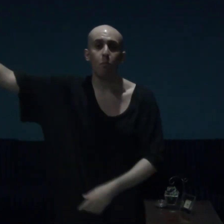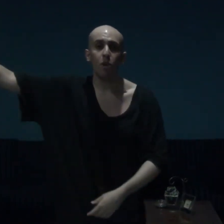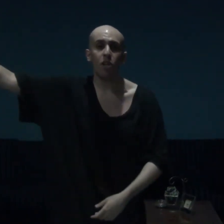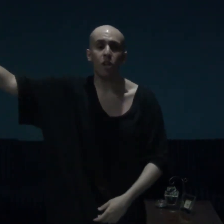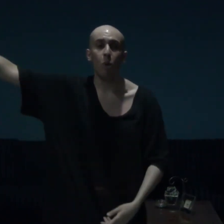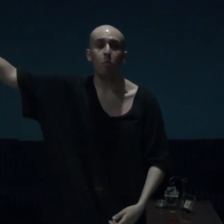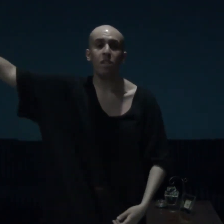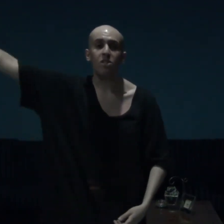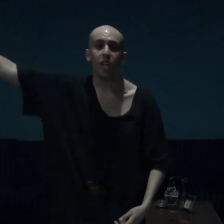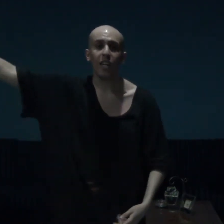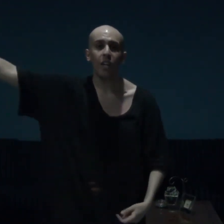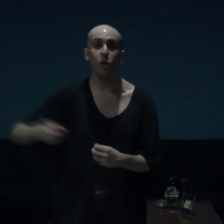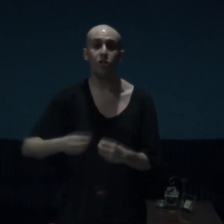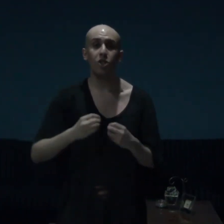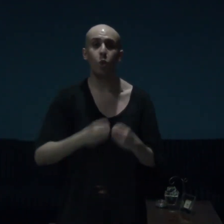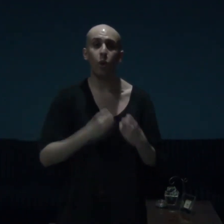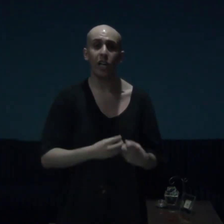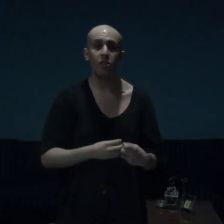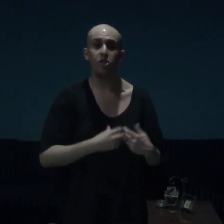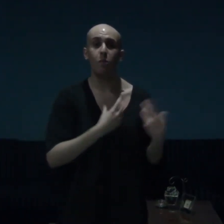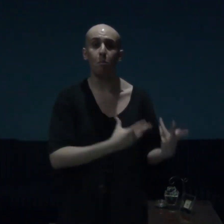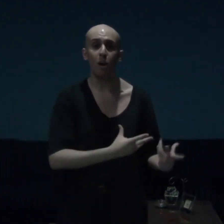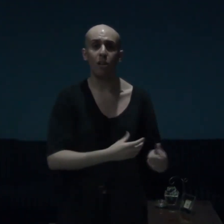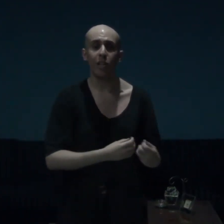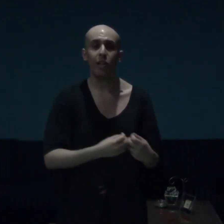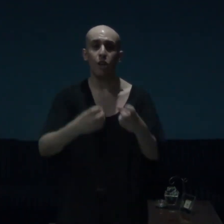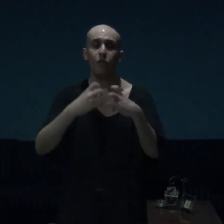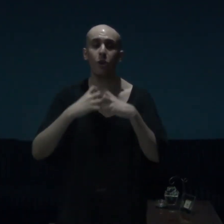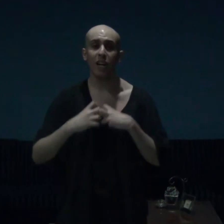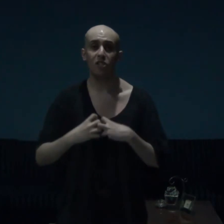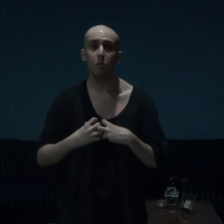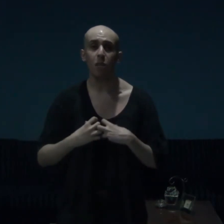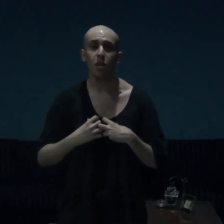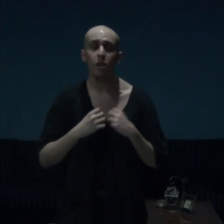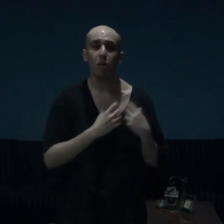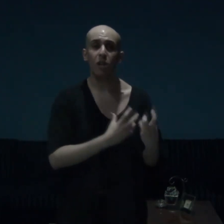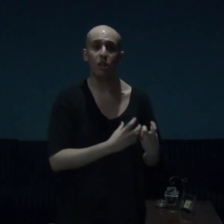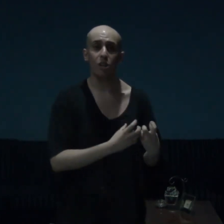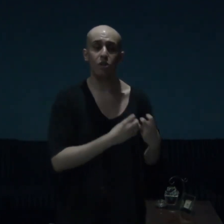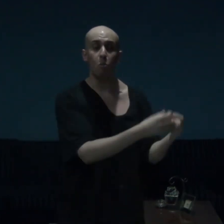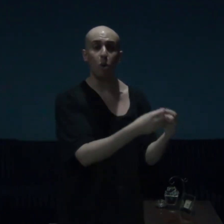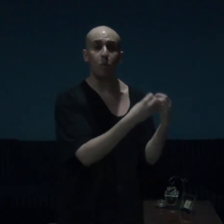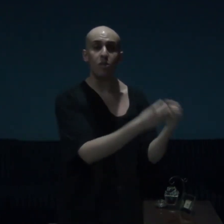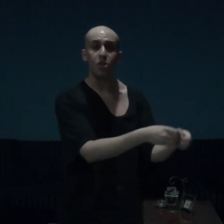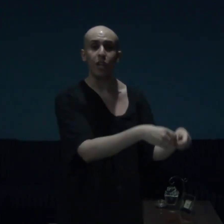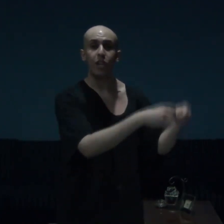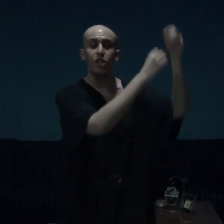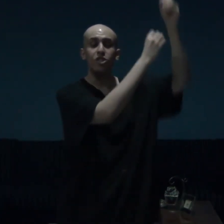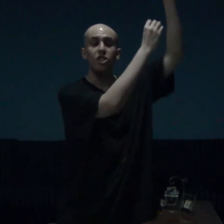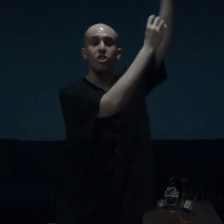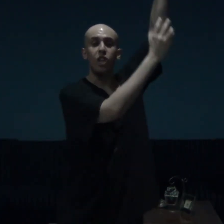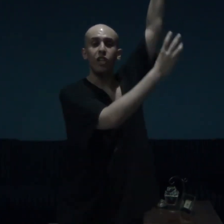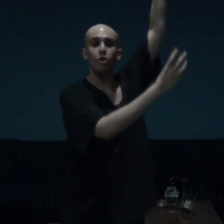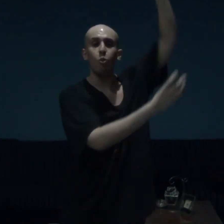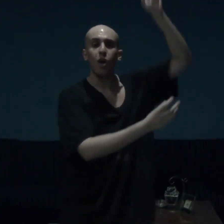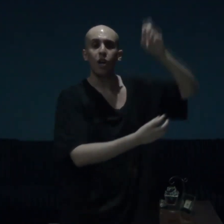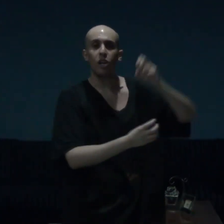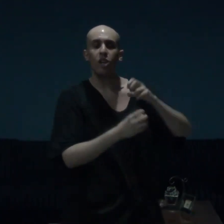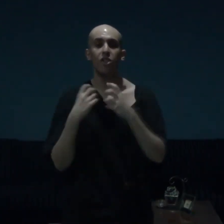book, Moby Dick, which is quite symbolic, if you ask me, because Moby Dick is the giant whale, the